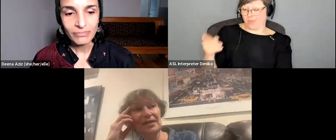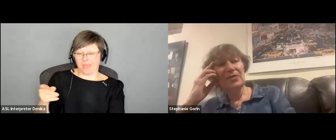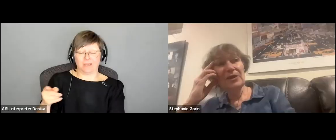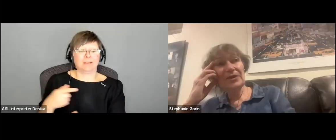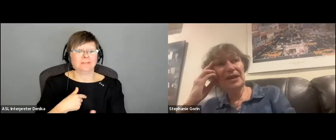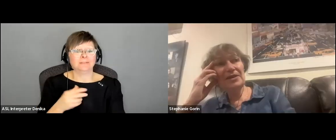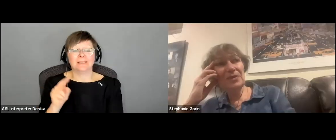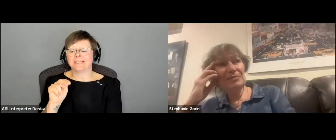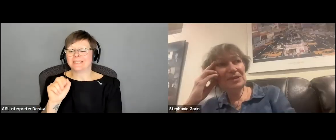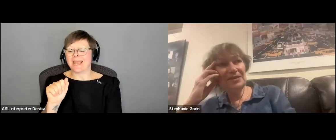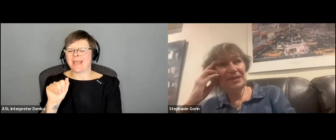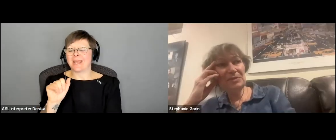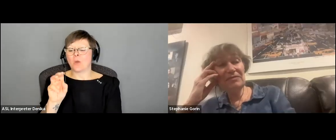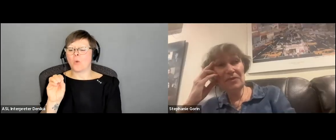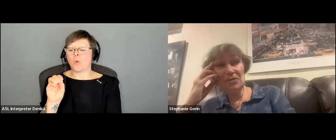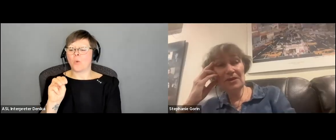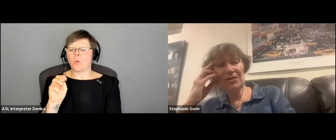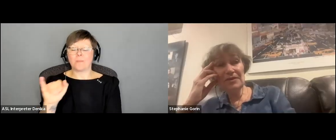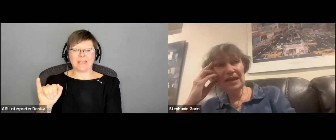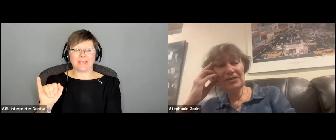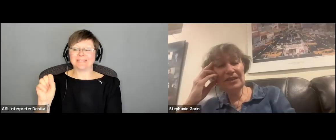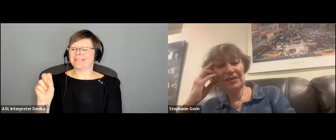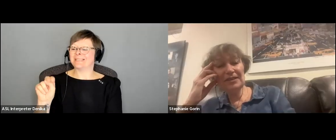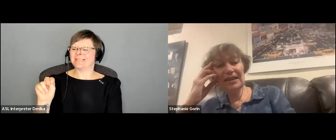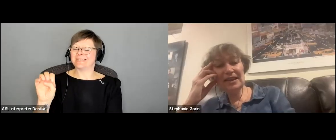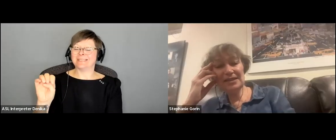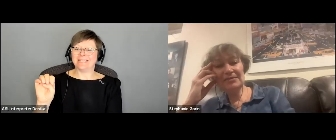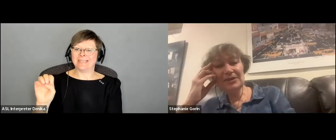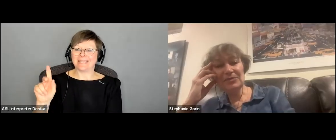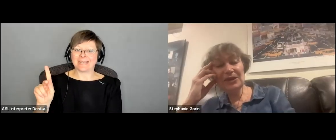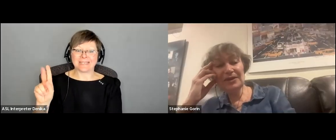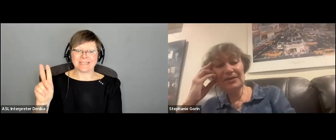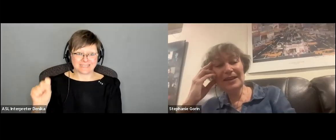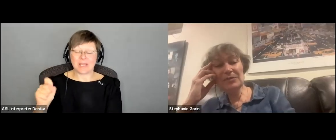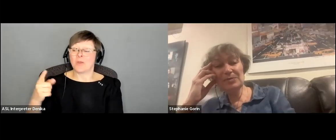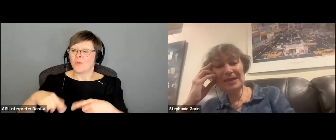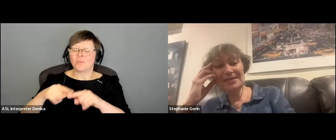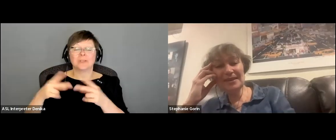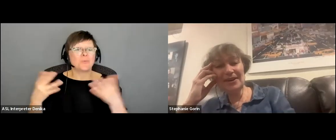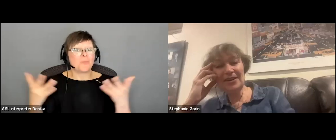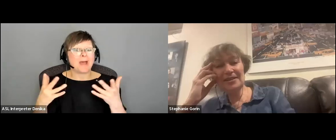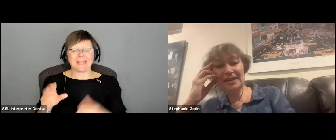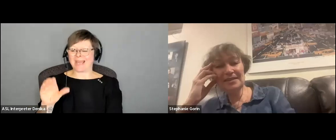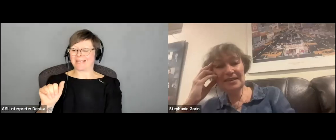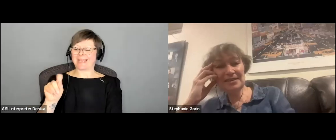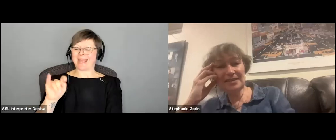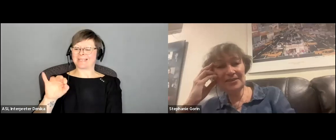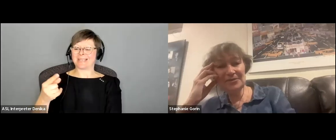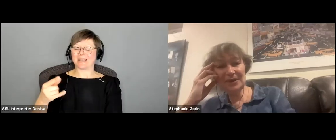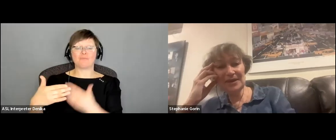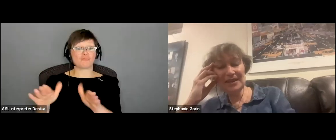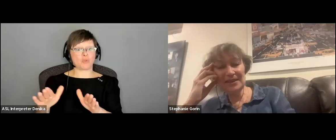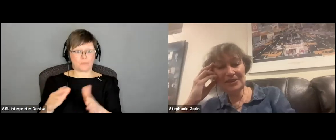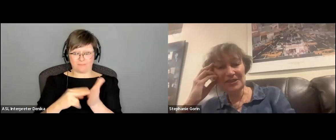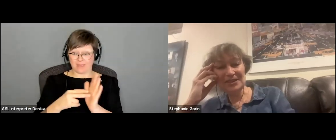we created a web series before covet actually called the casting room where it was based on all the things i saw go wrong in auditions